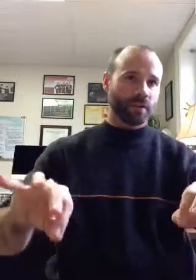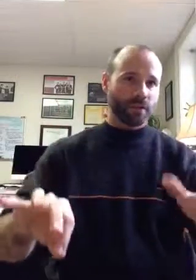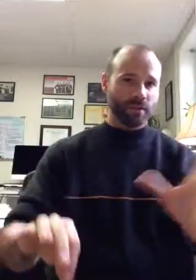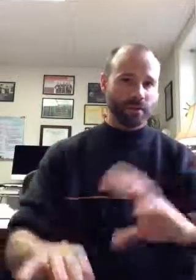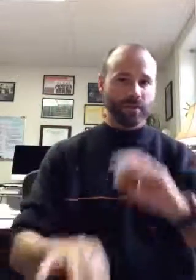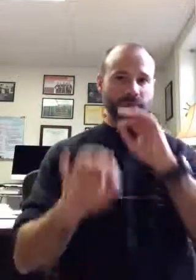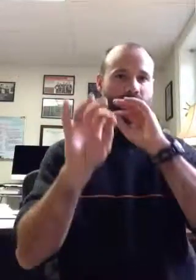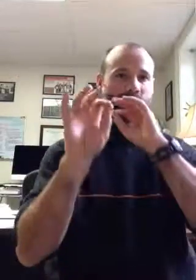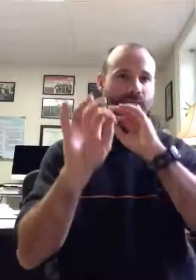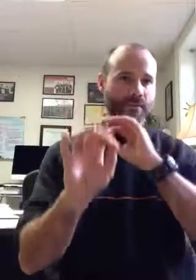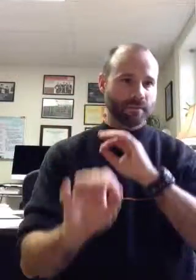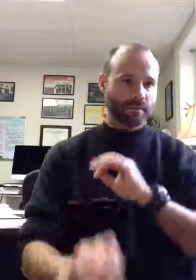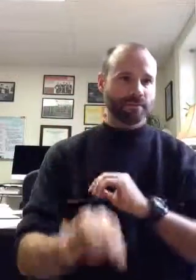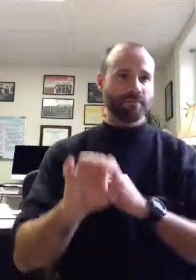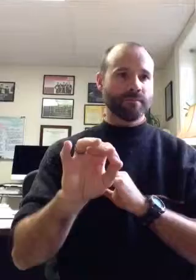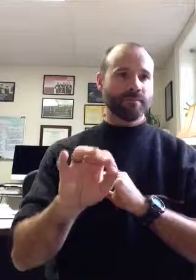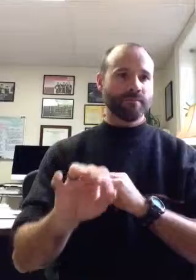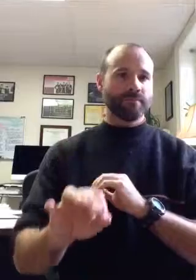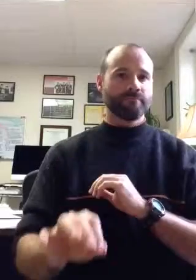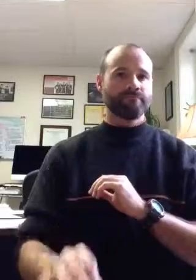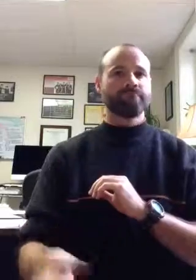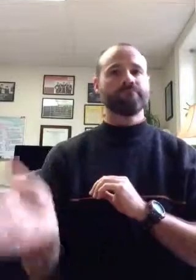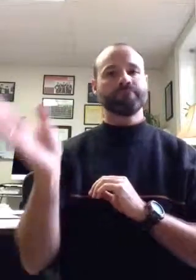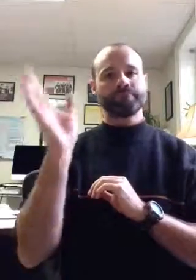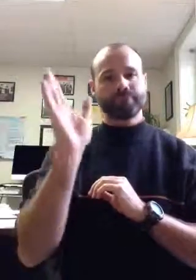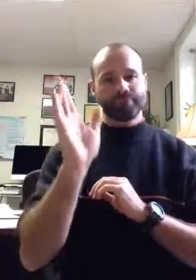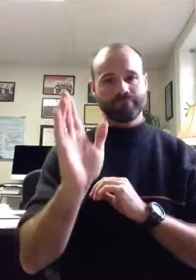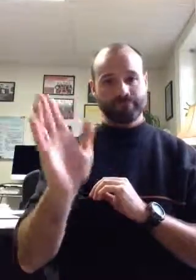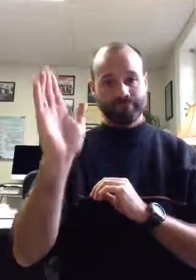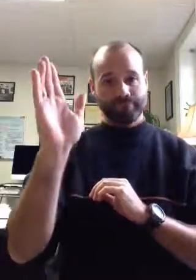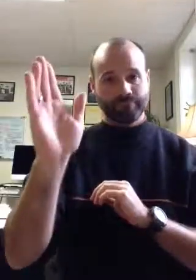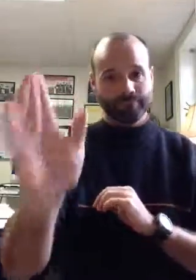hast anointed my head my cup shall be full. Thank you.